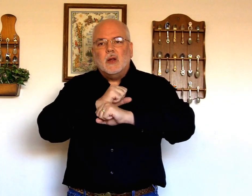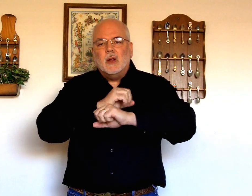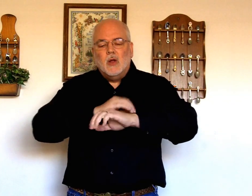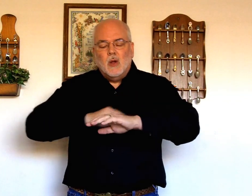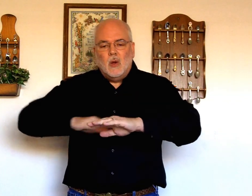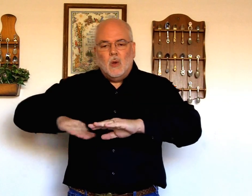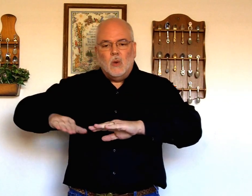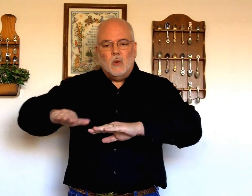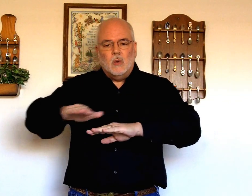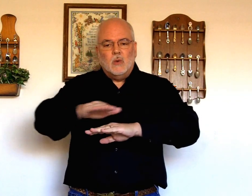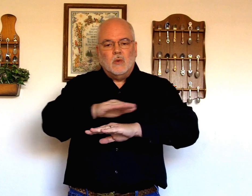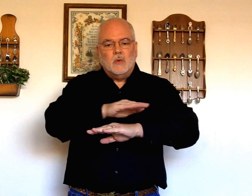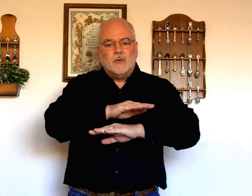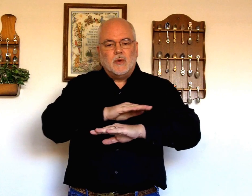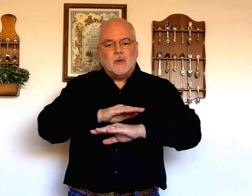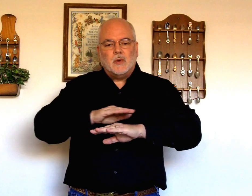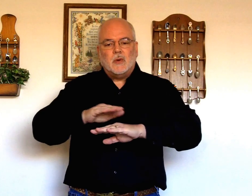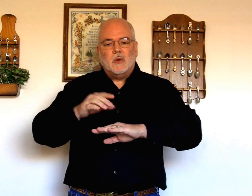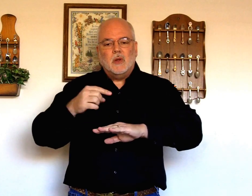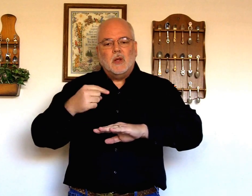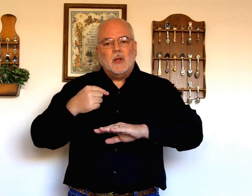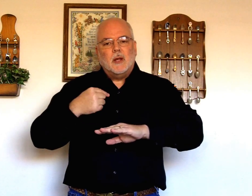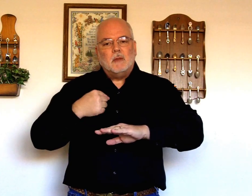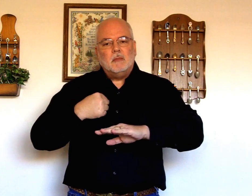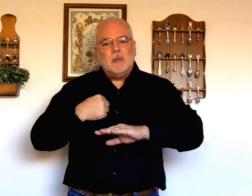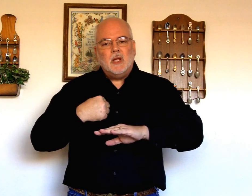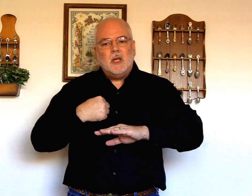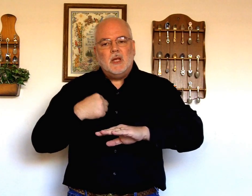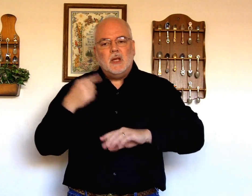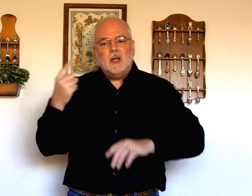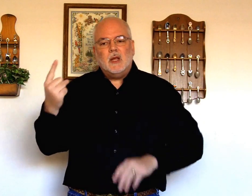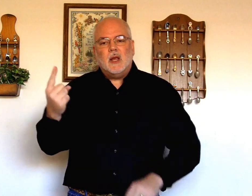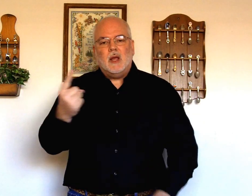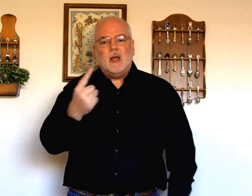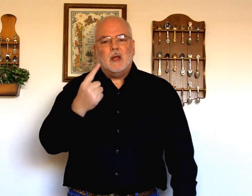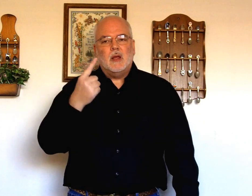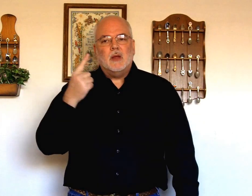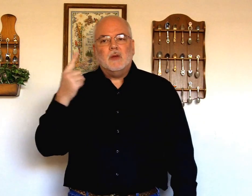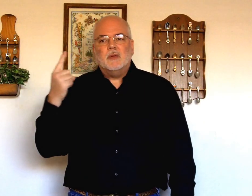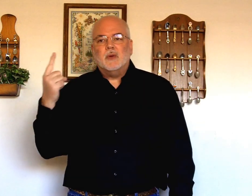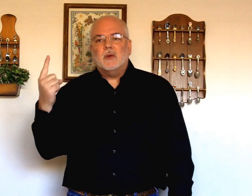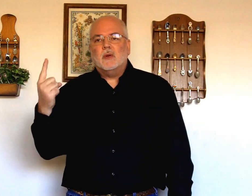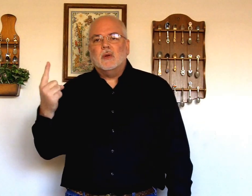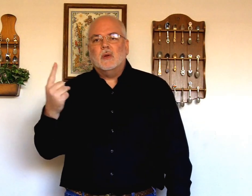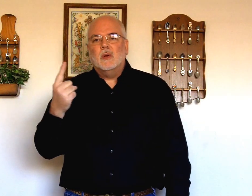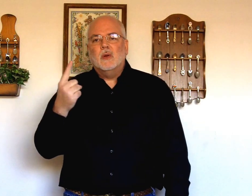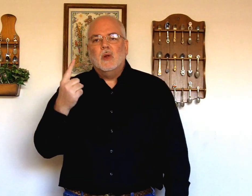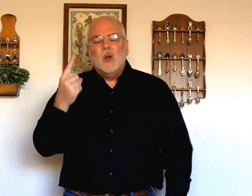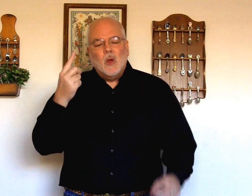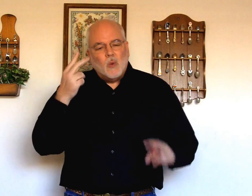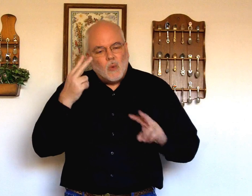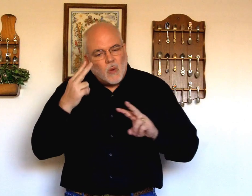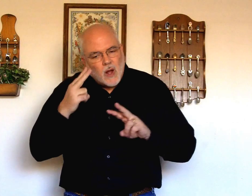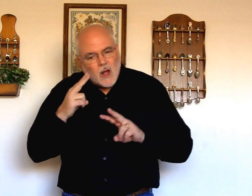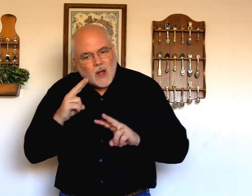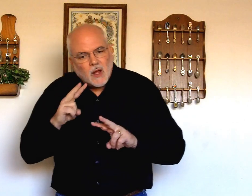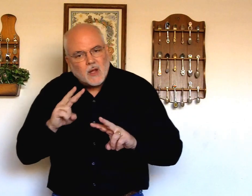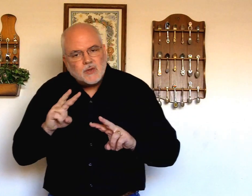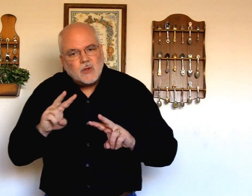over me ever, watching